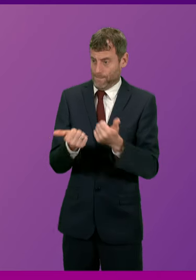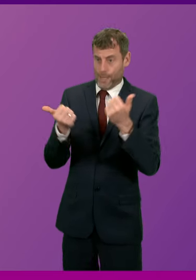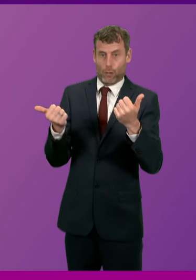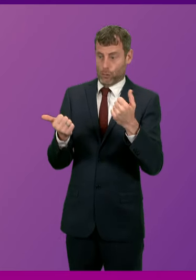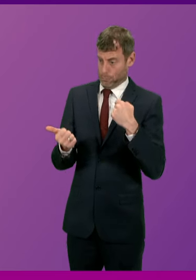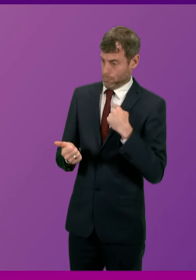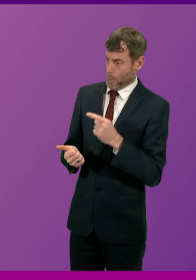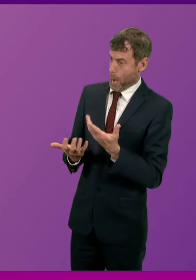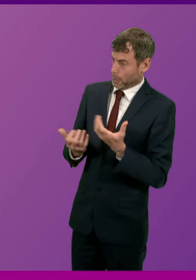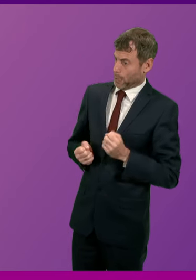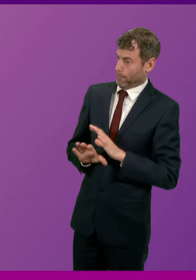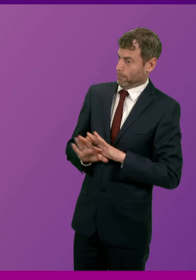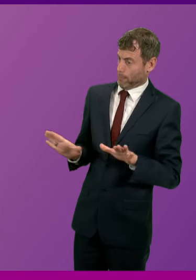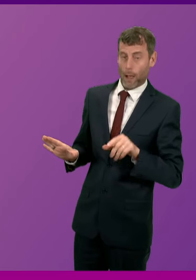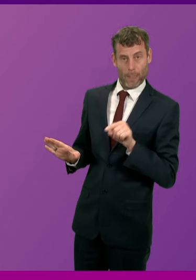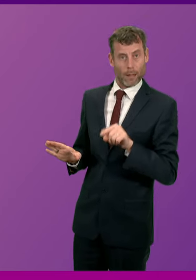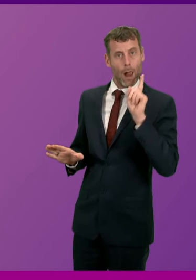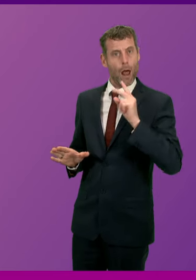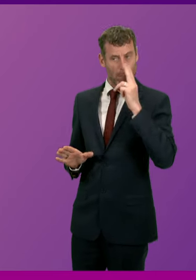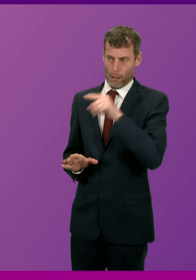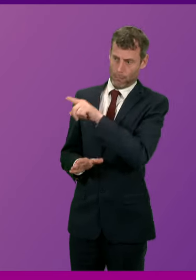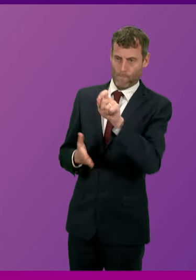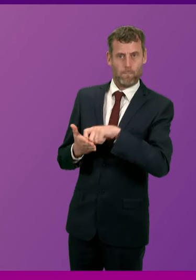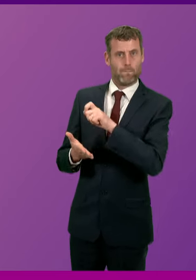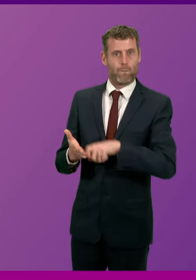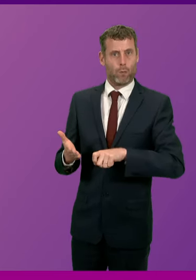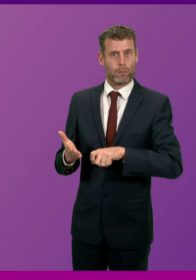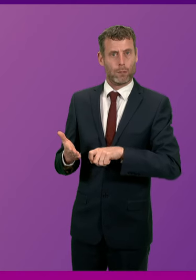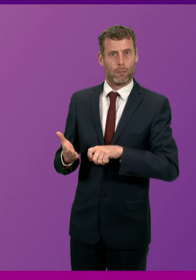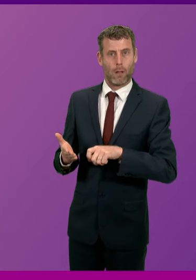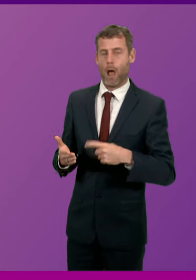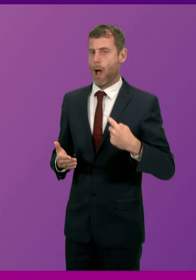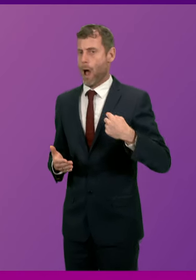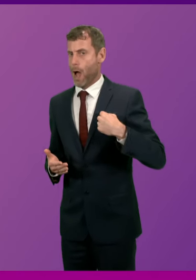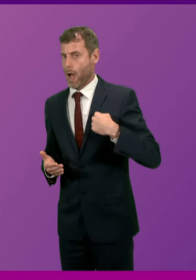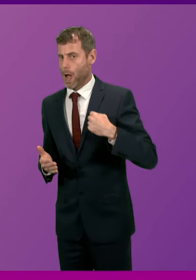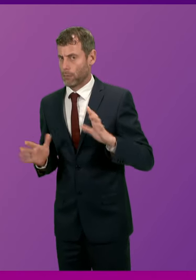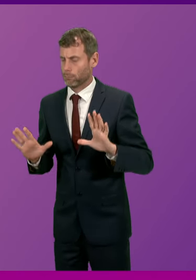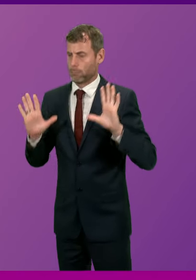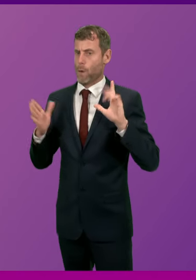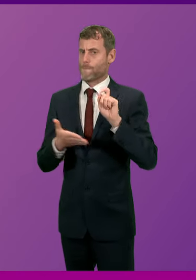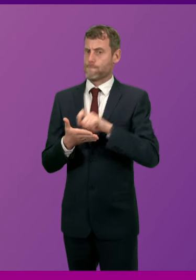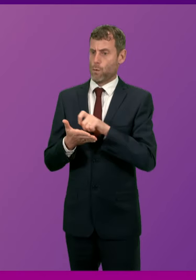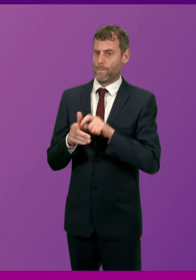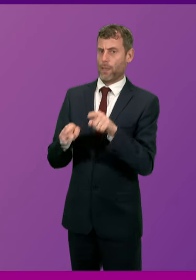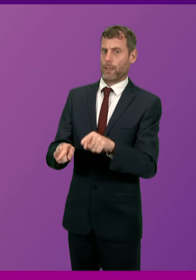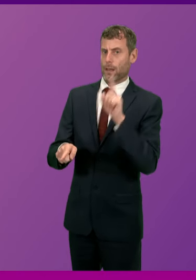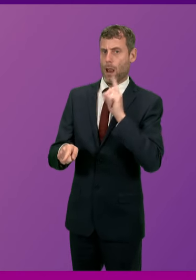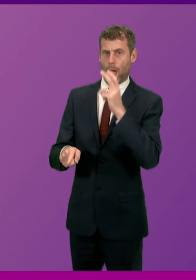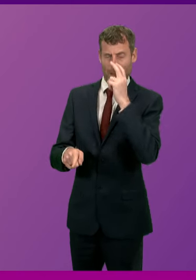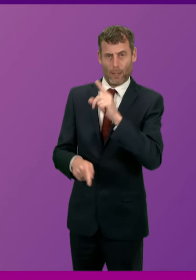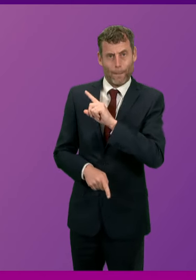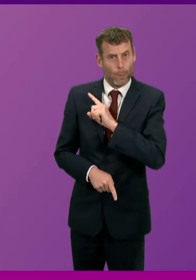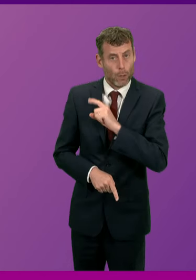And the reason why I did not vote for it last night is because